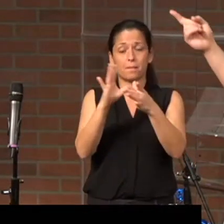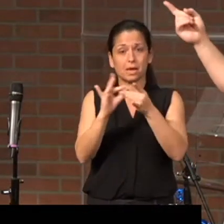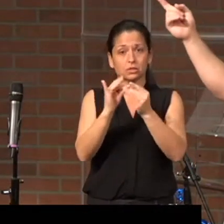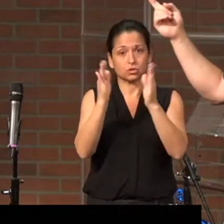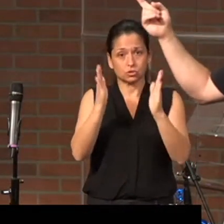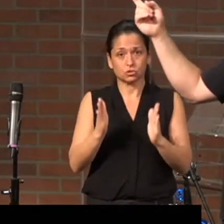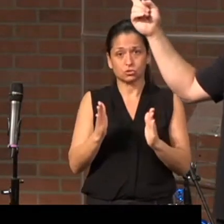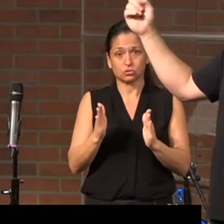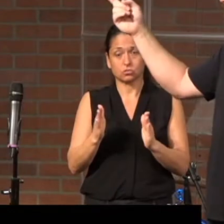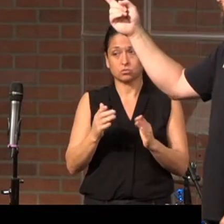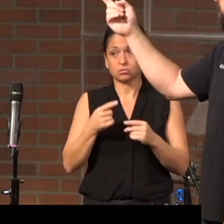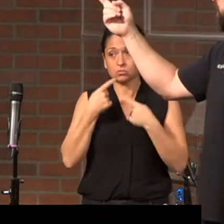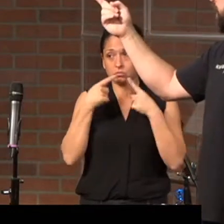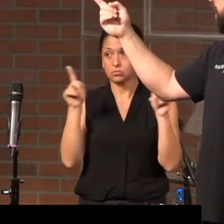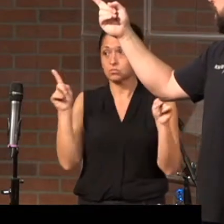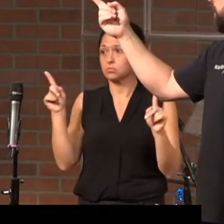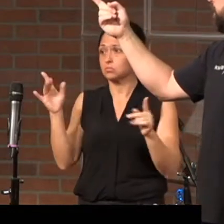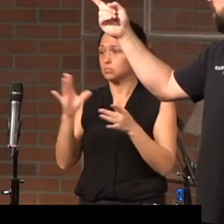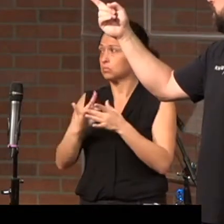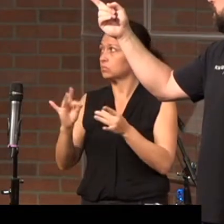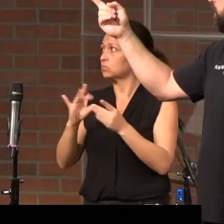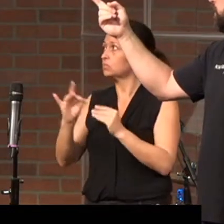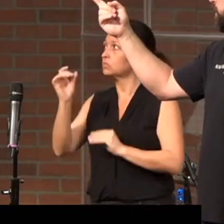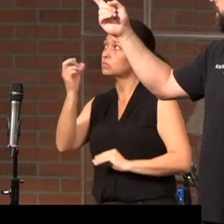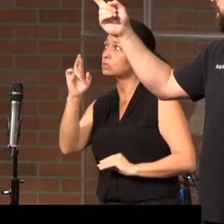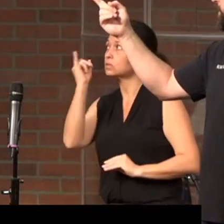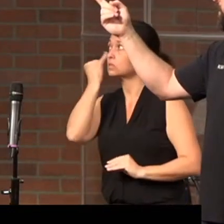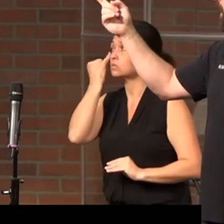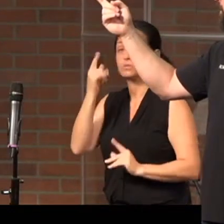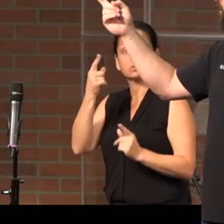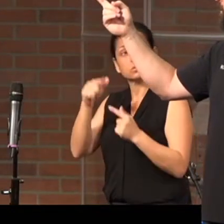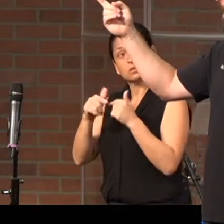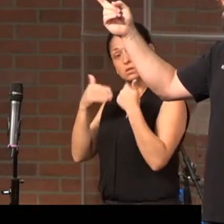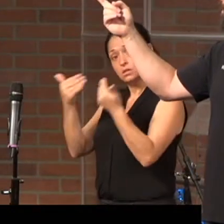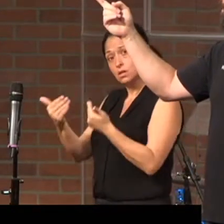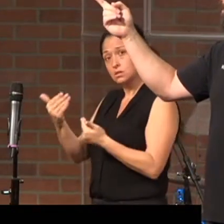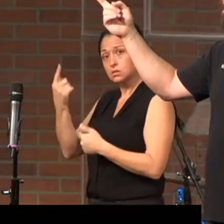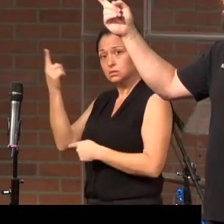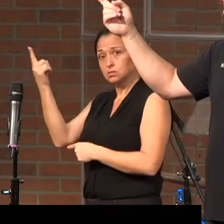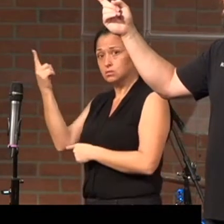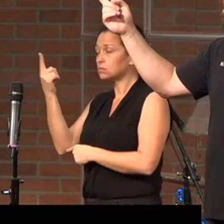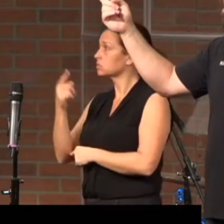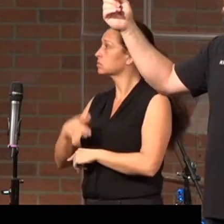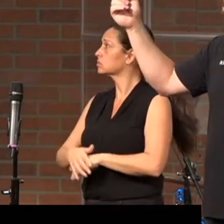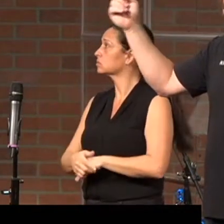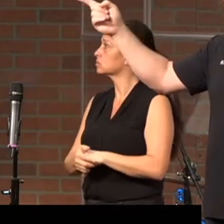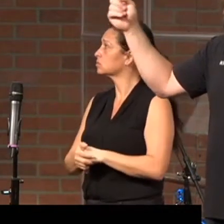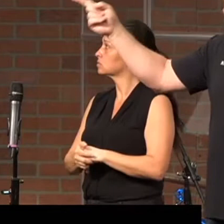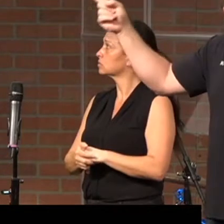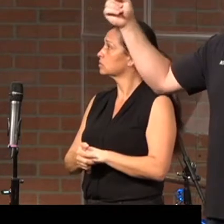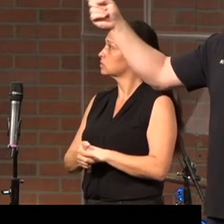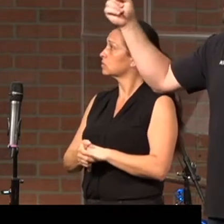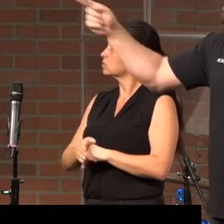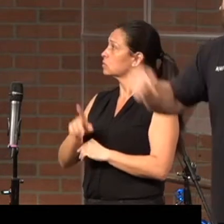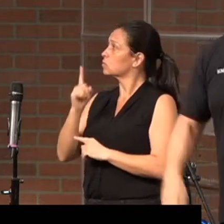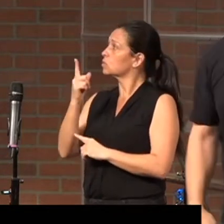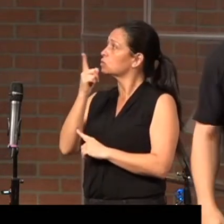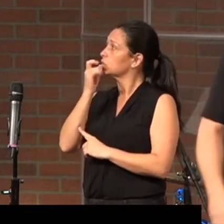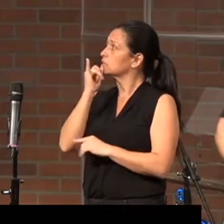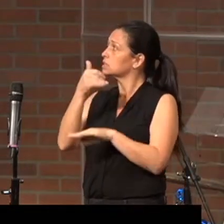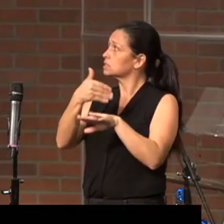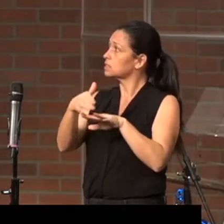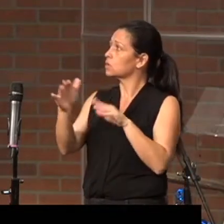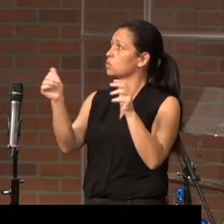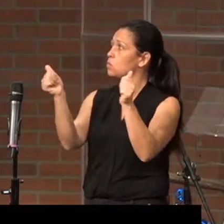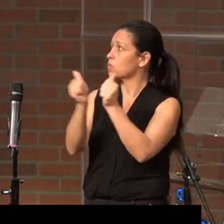Or, if you would go to the next slide, Dottie, one who is sent